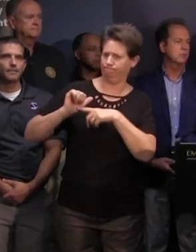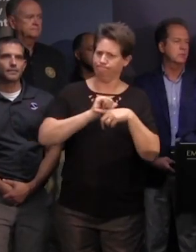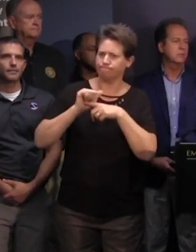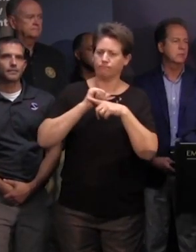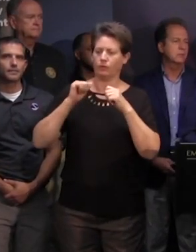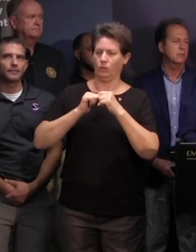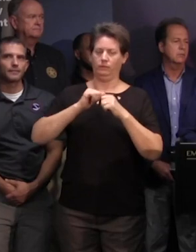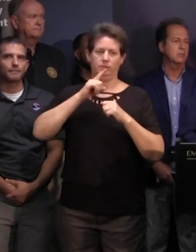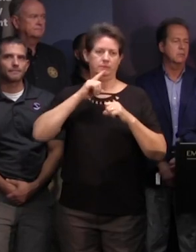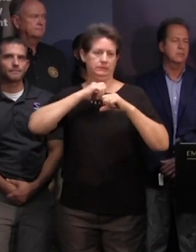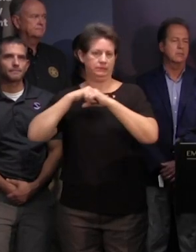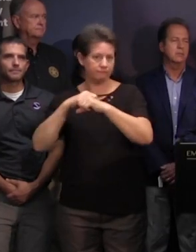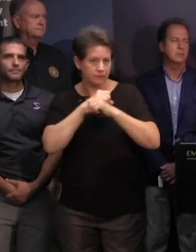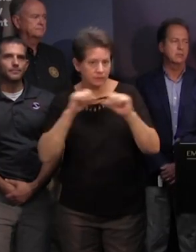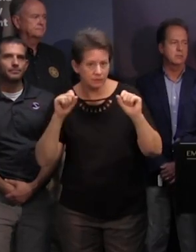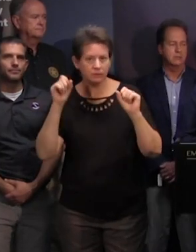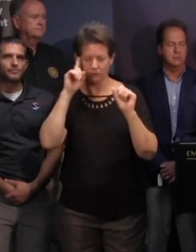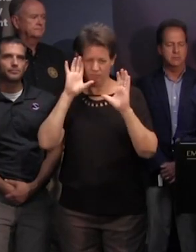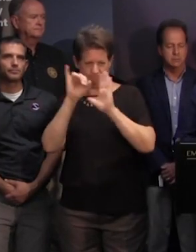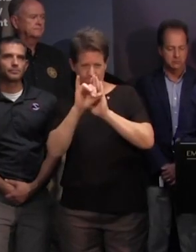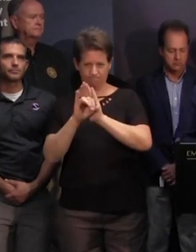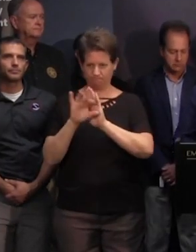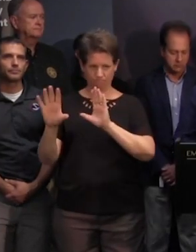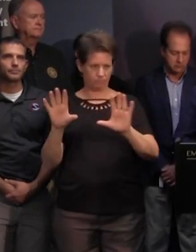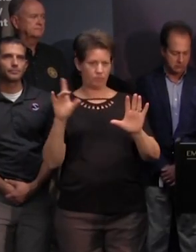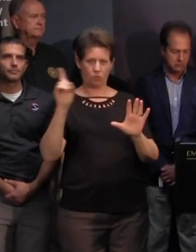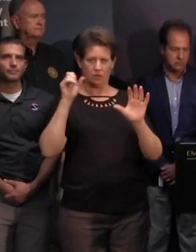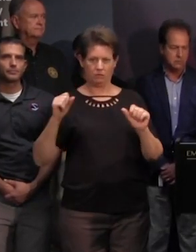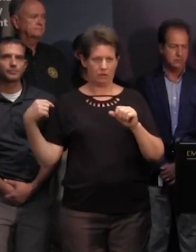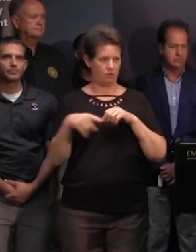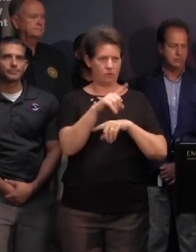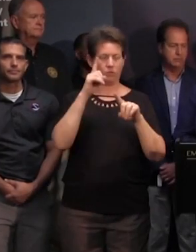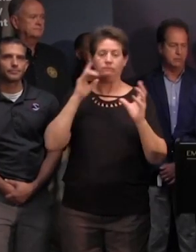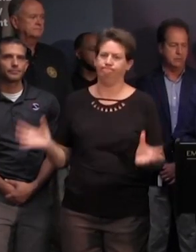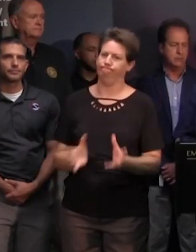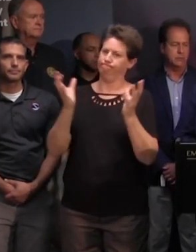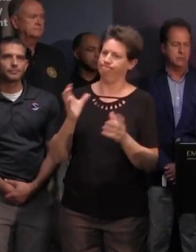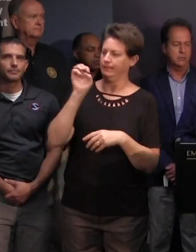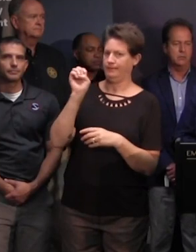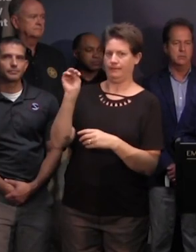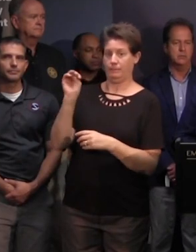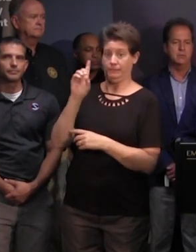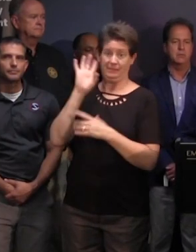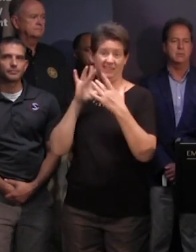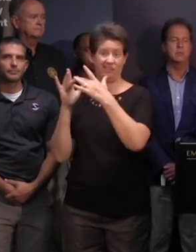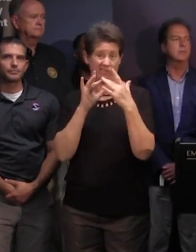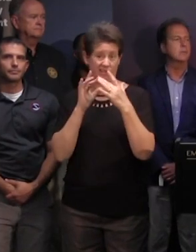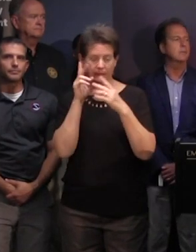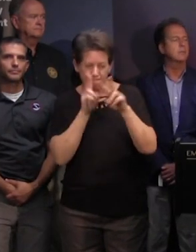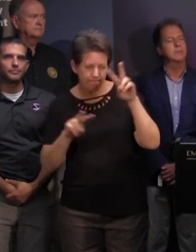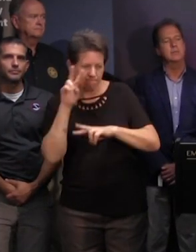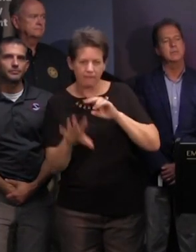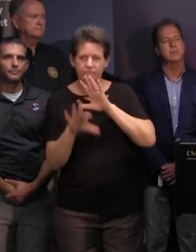safety to pre-identify some uh routes for evacuees to use i encourage you to go to the emd website and locate the